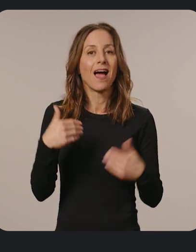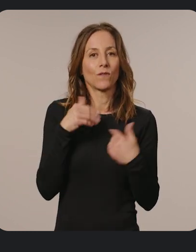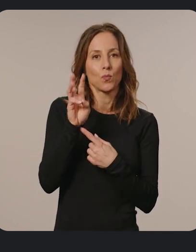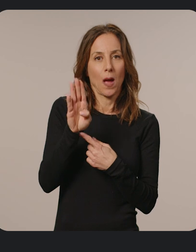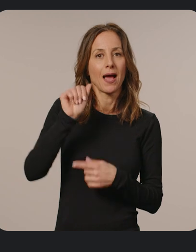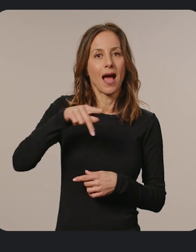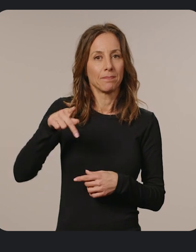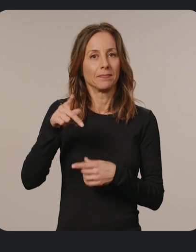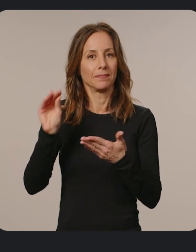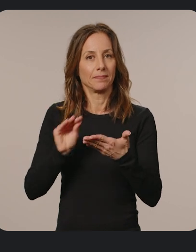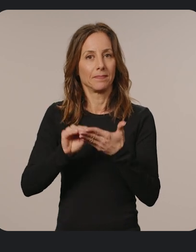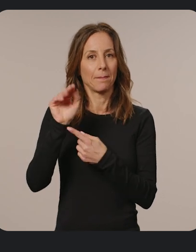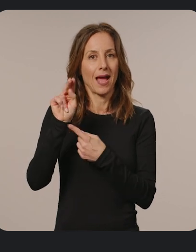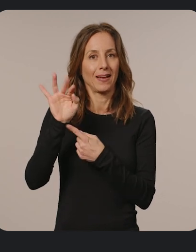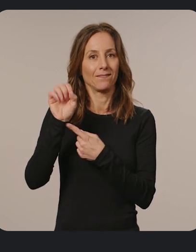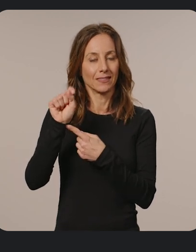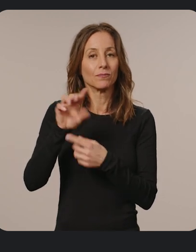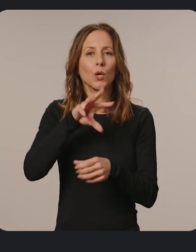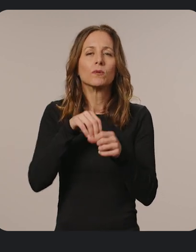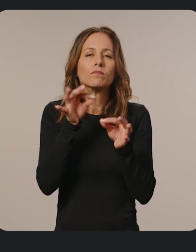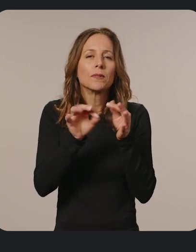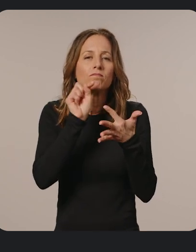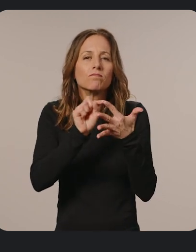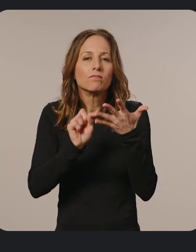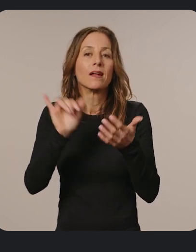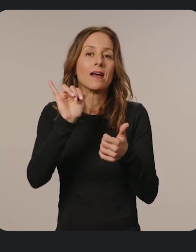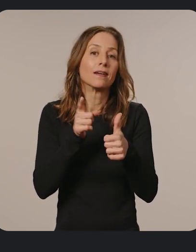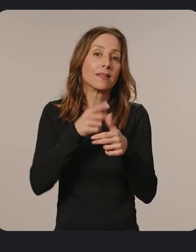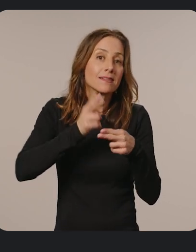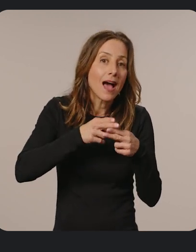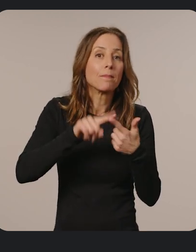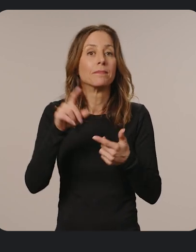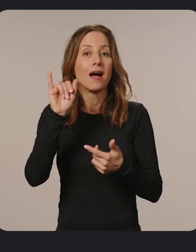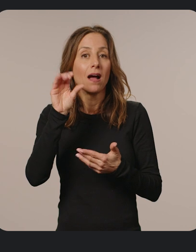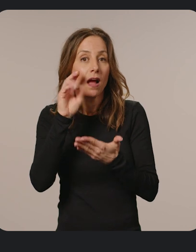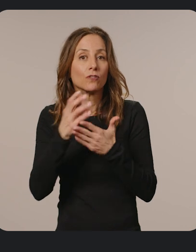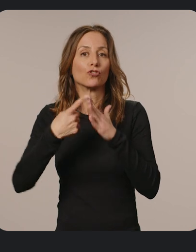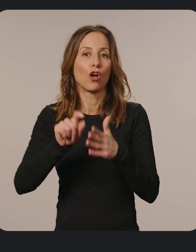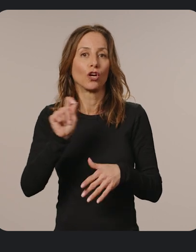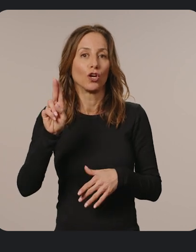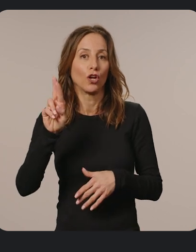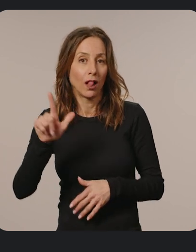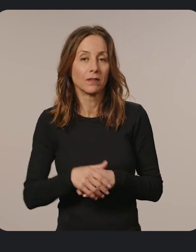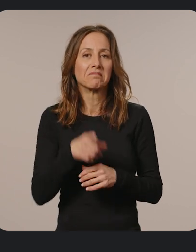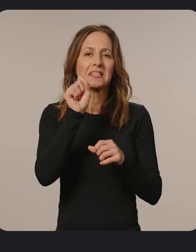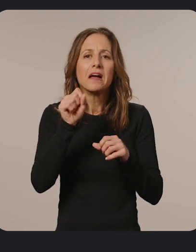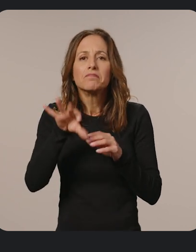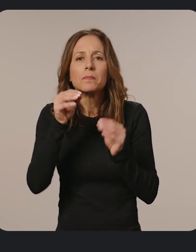and have a web app manifest that includes simple criteria like name, icon, and start URL. You can find